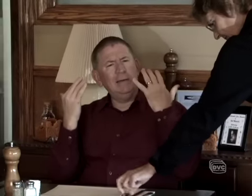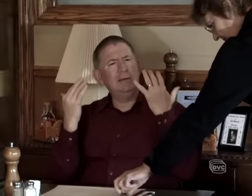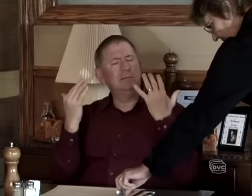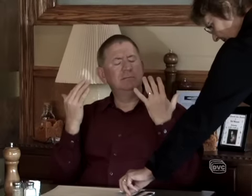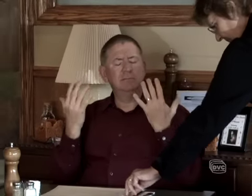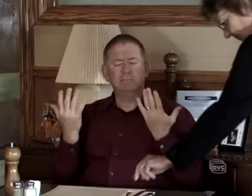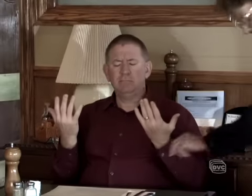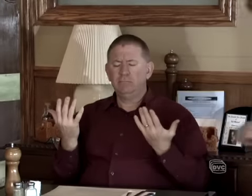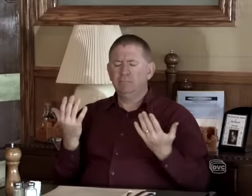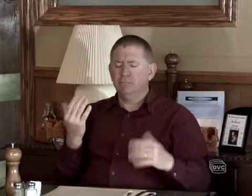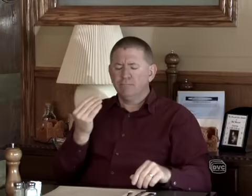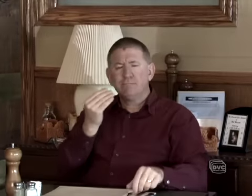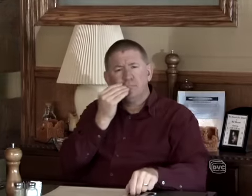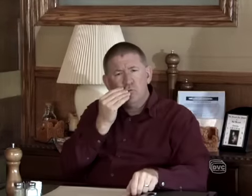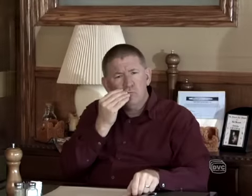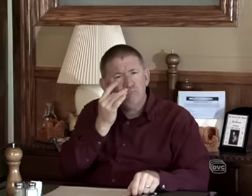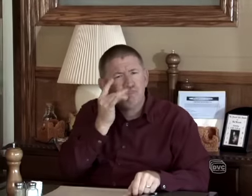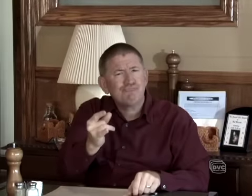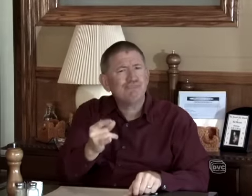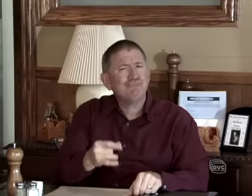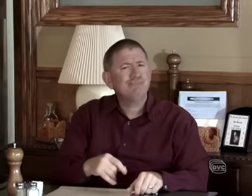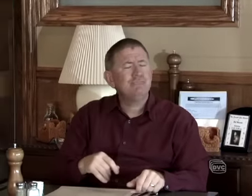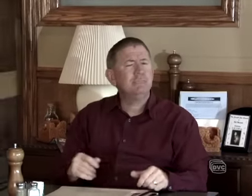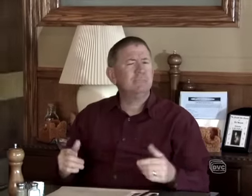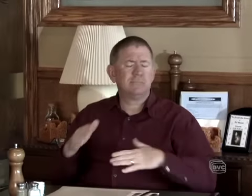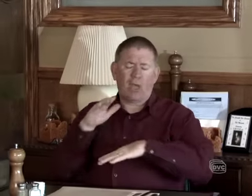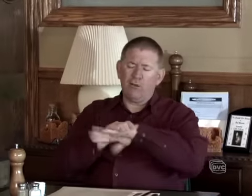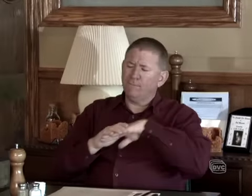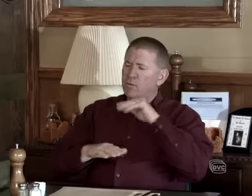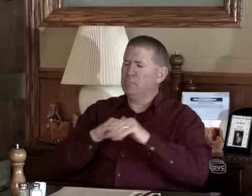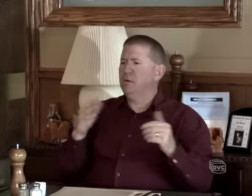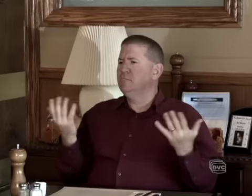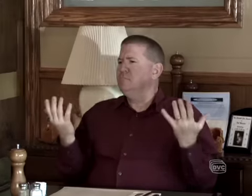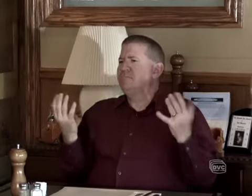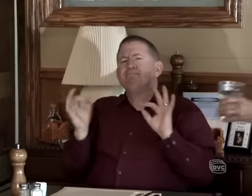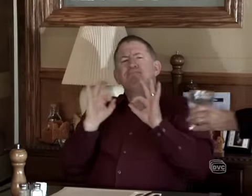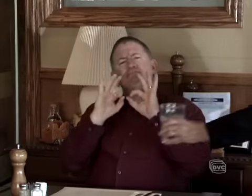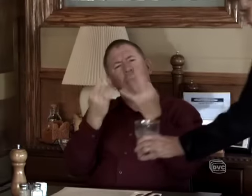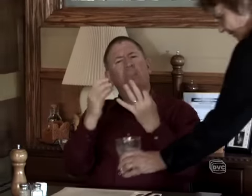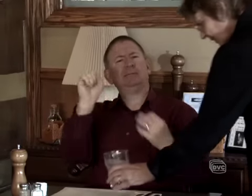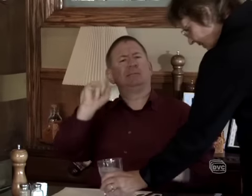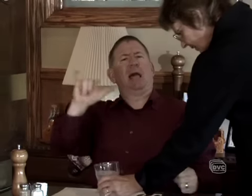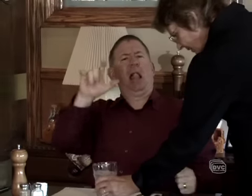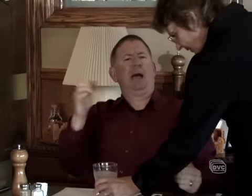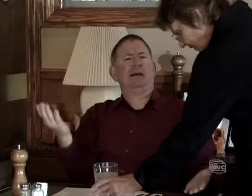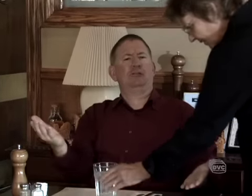Well, the service is friendly. The food is delicious. And it's a comfortable environment. Family-style restaurant.